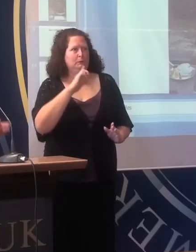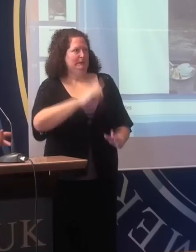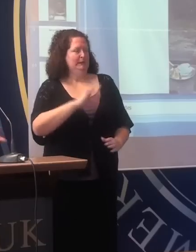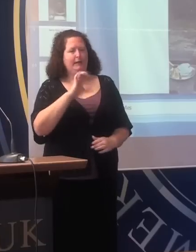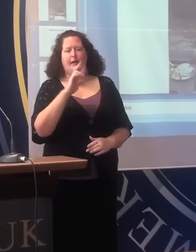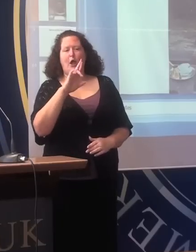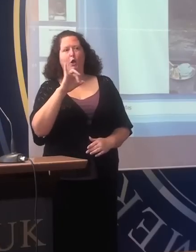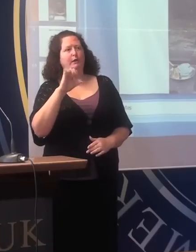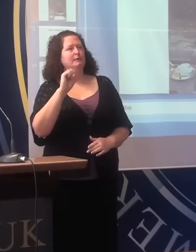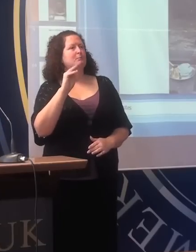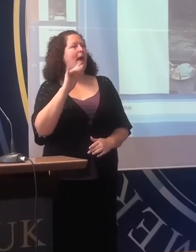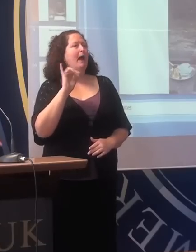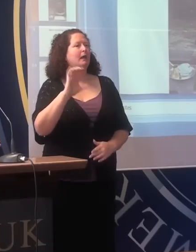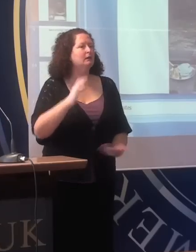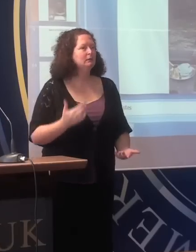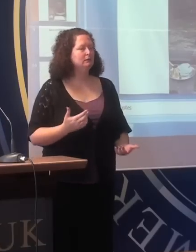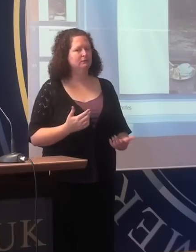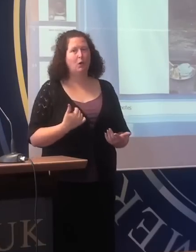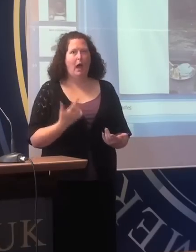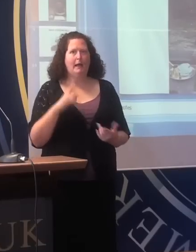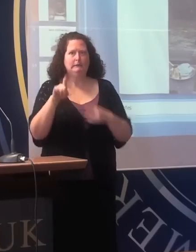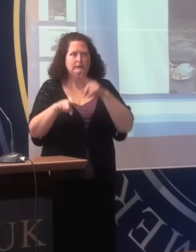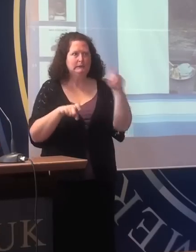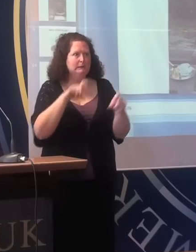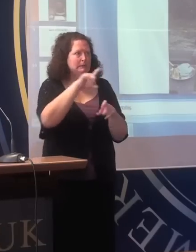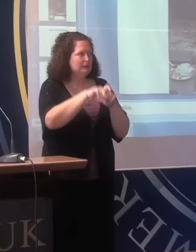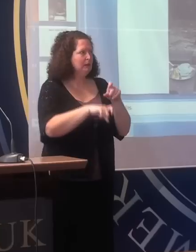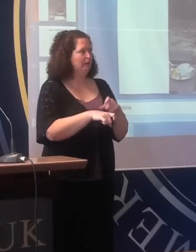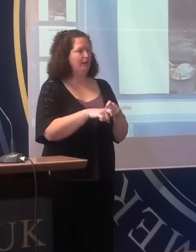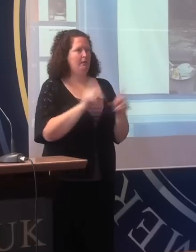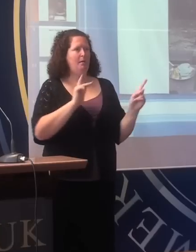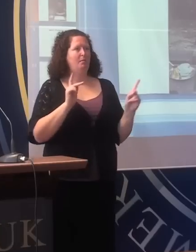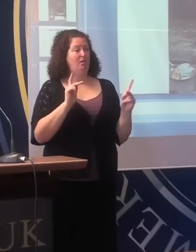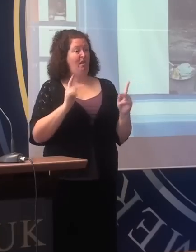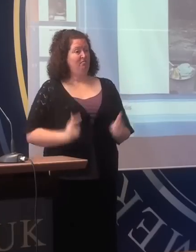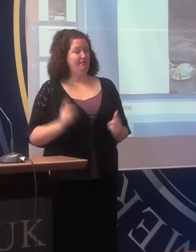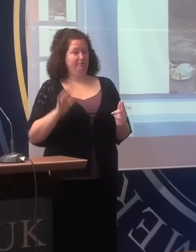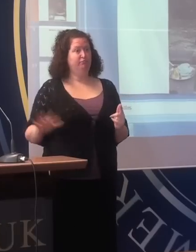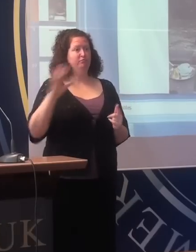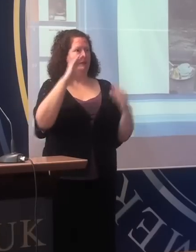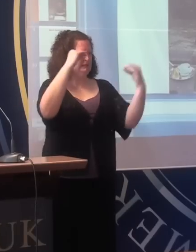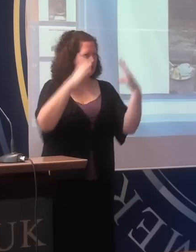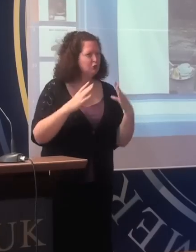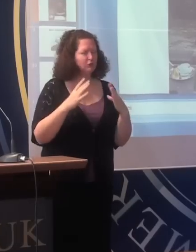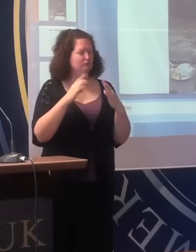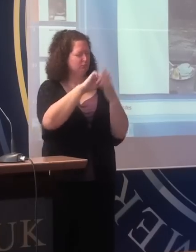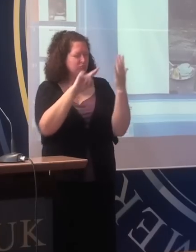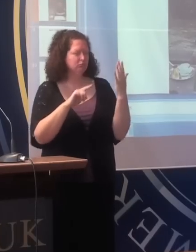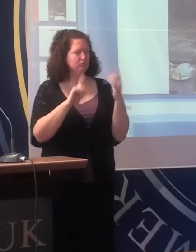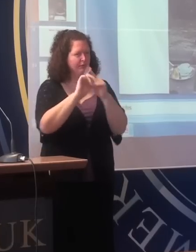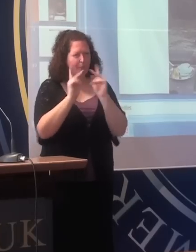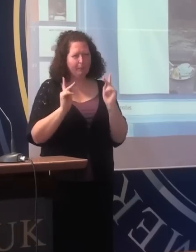And I asked one or two of the members of the local intelligentsia, teachers and so on, and I said to them,